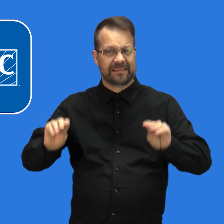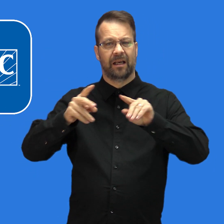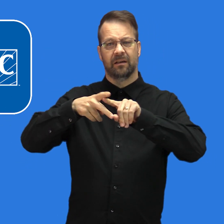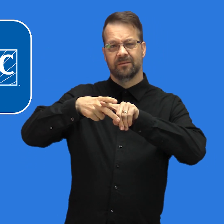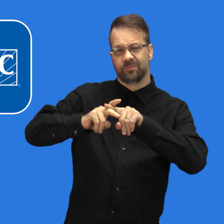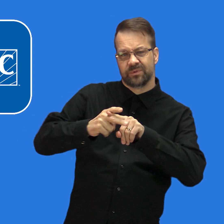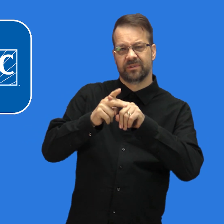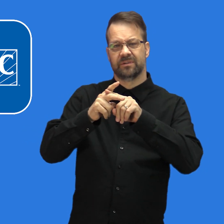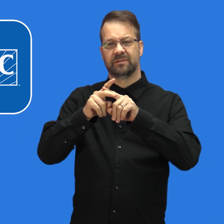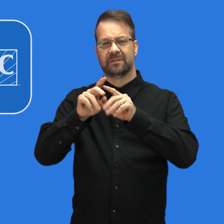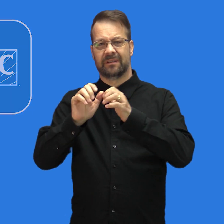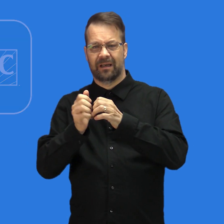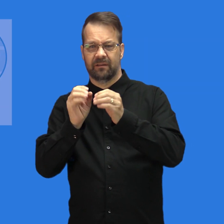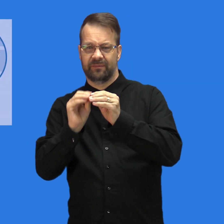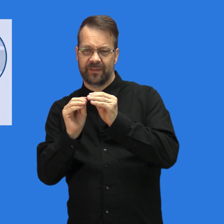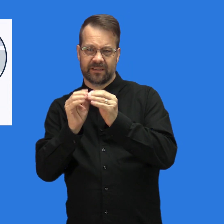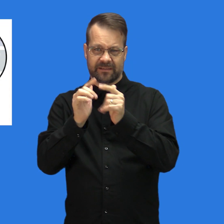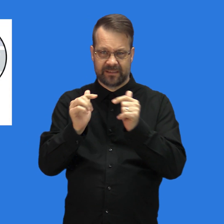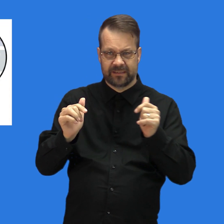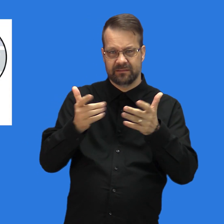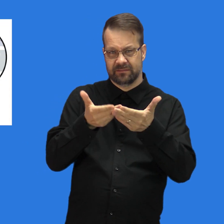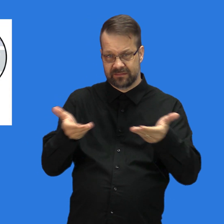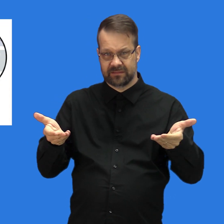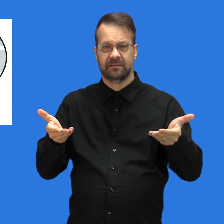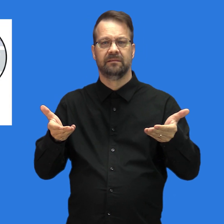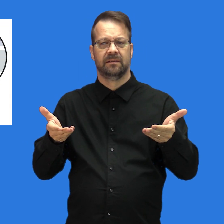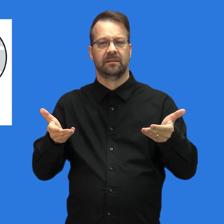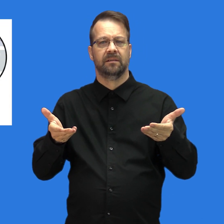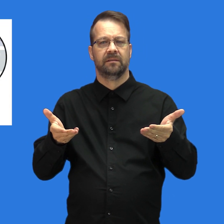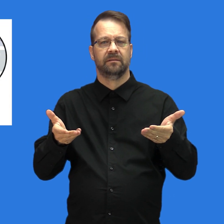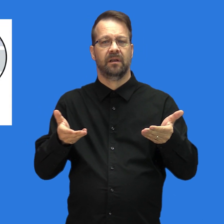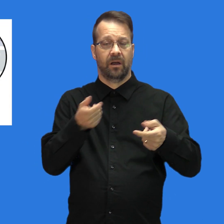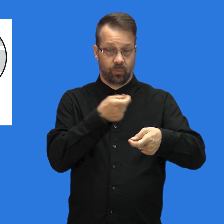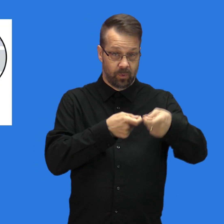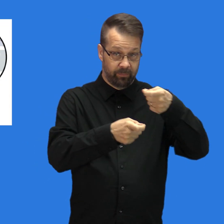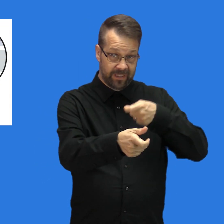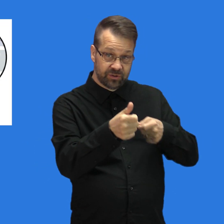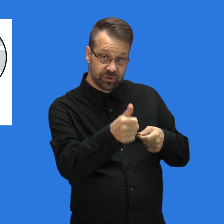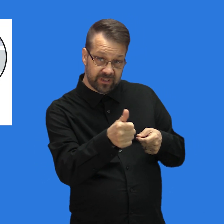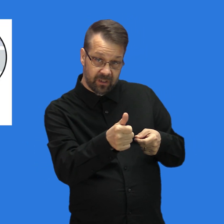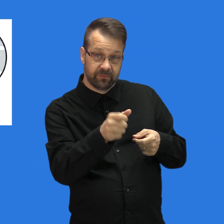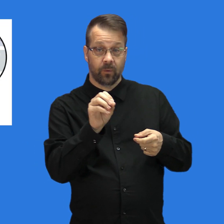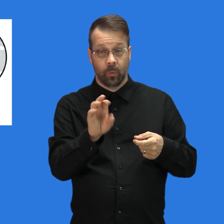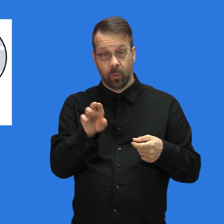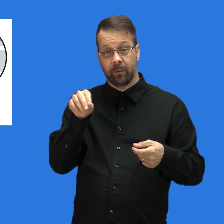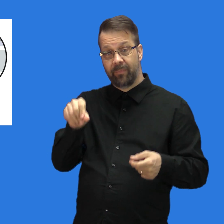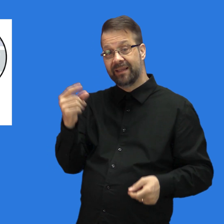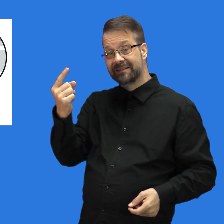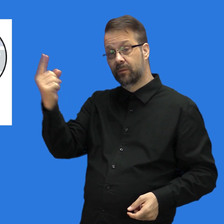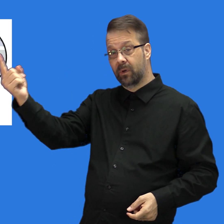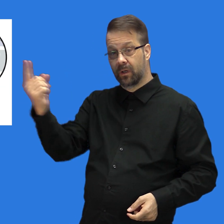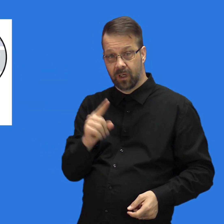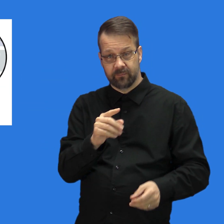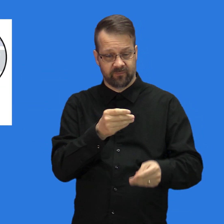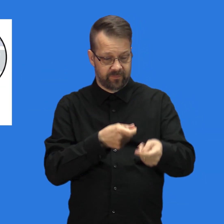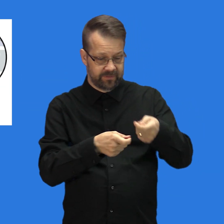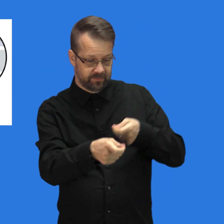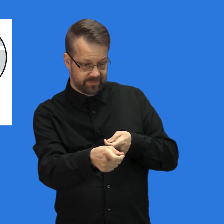help. Make sure the filter is installed properly as shown here. First, find the